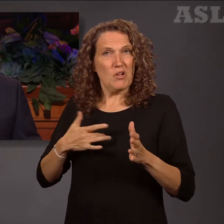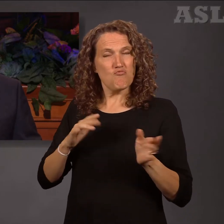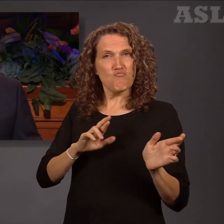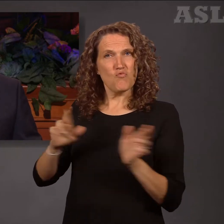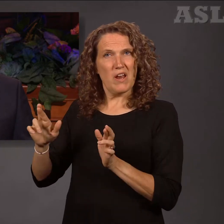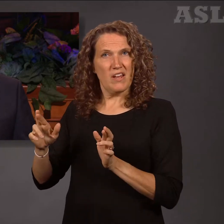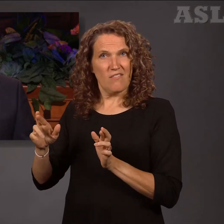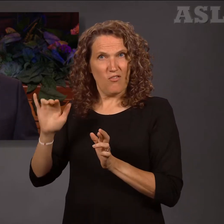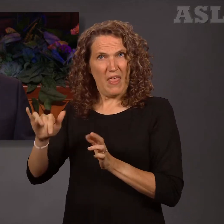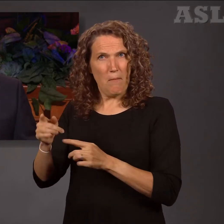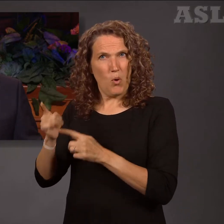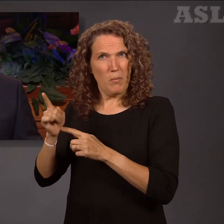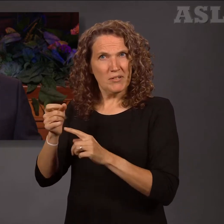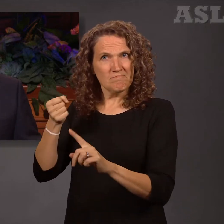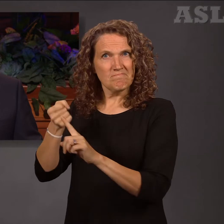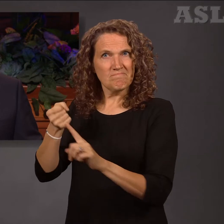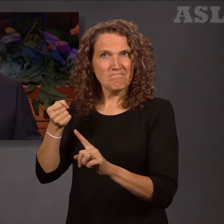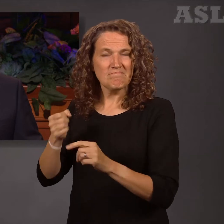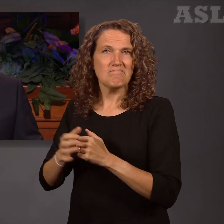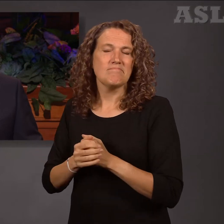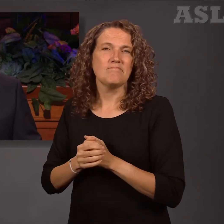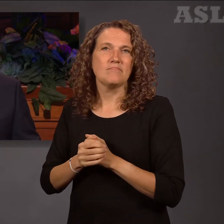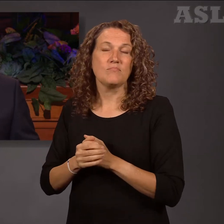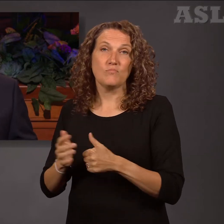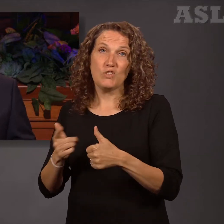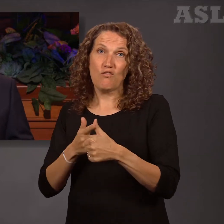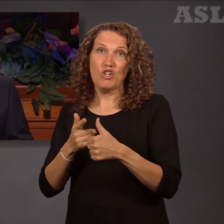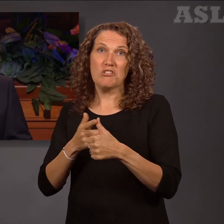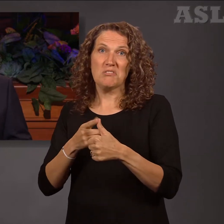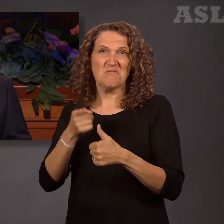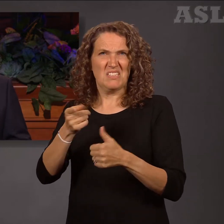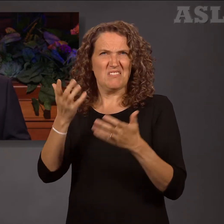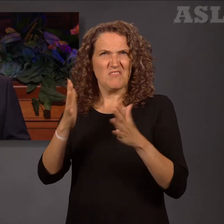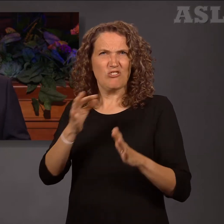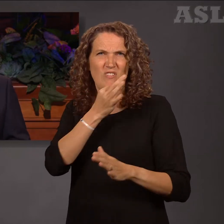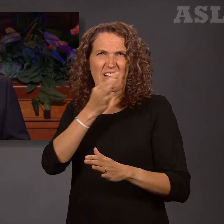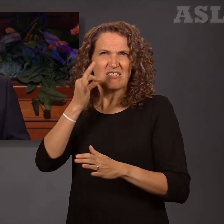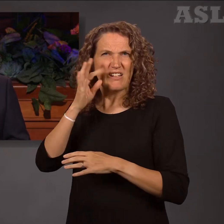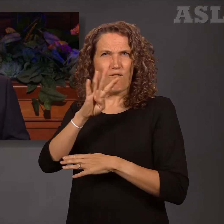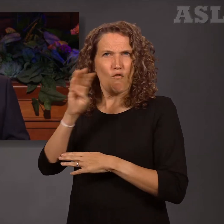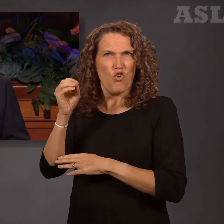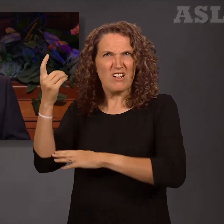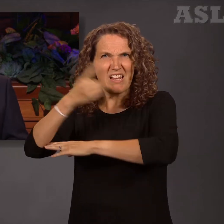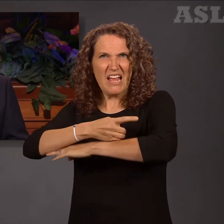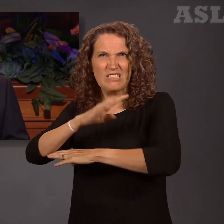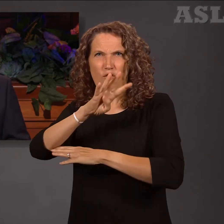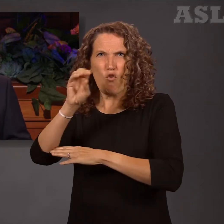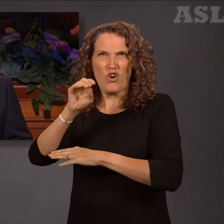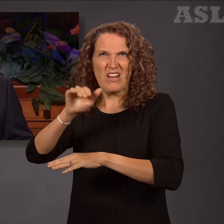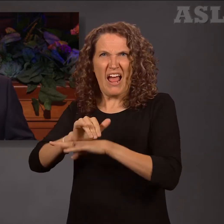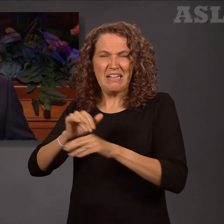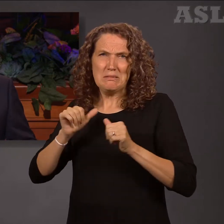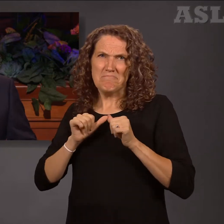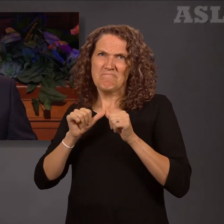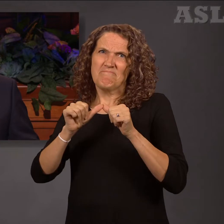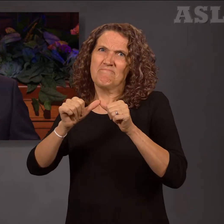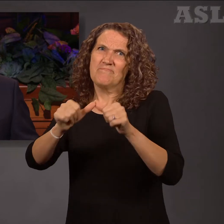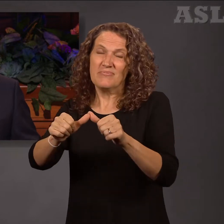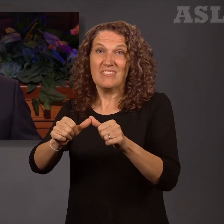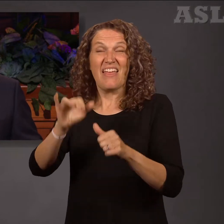moment? First, He had fasted for forty days and forty nights—a fast that might have been accompanied by constant prayer.